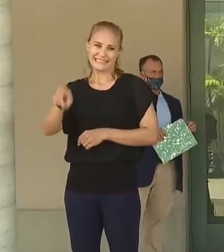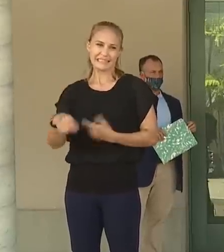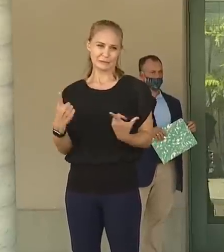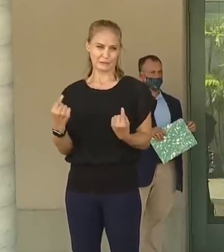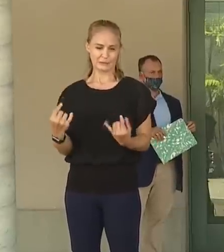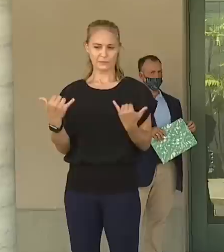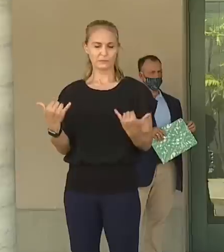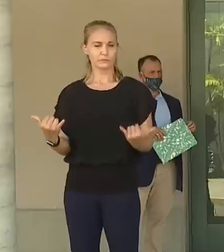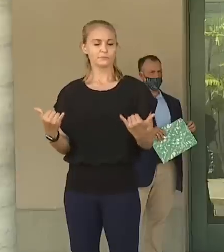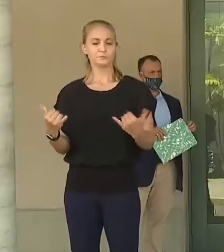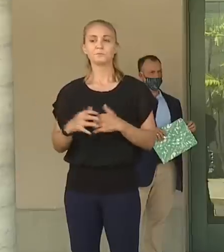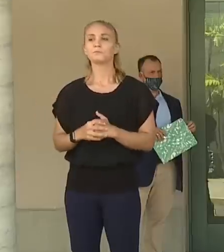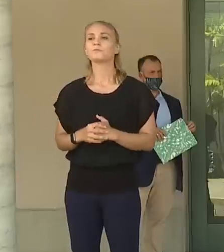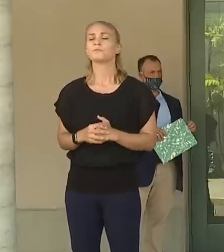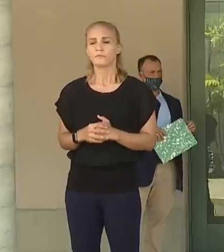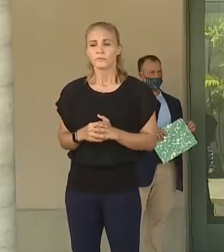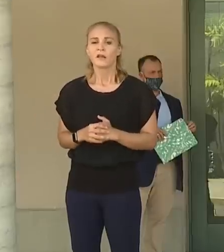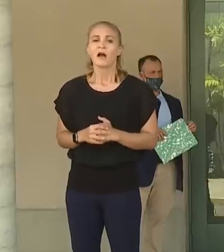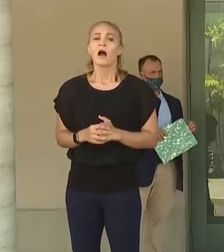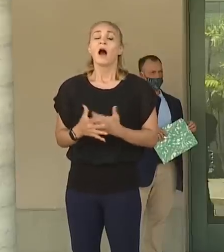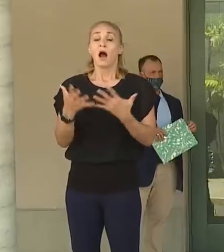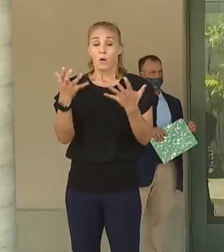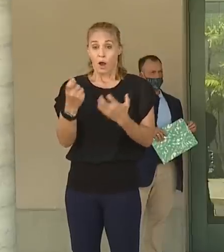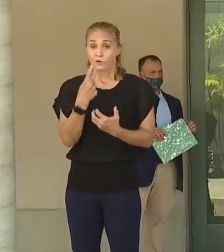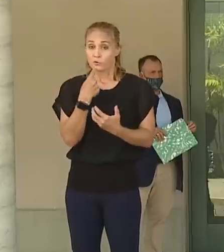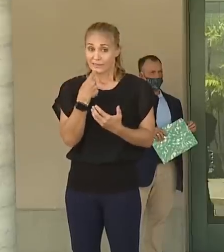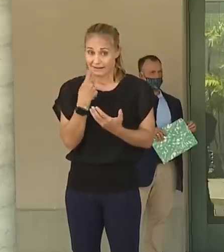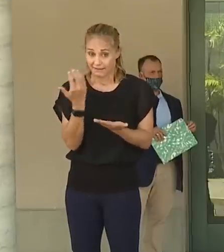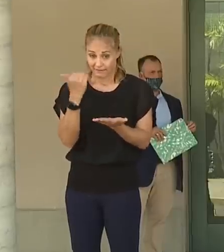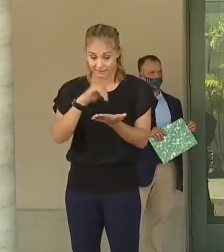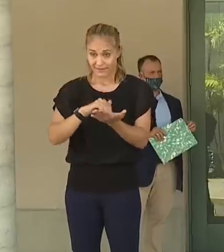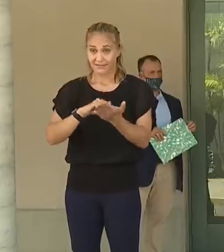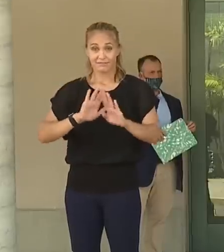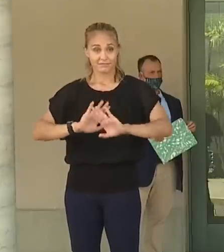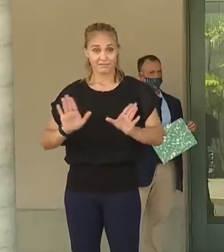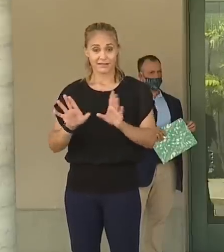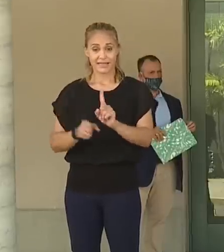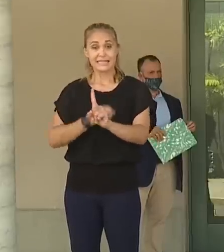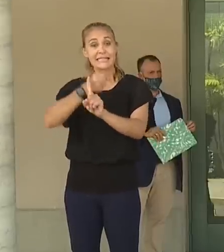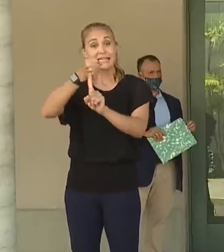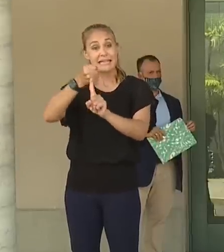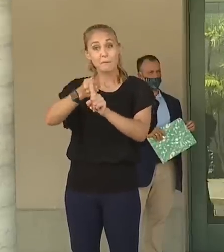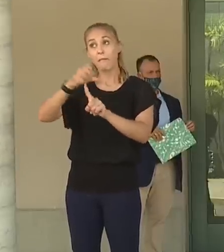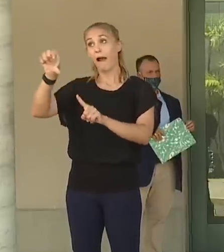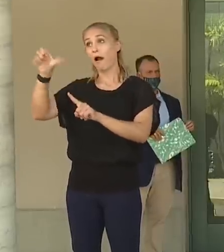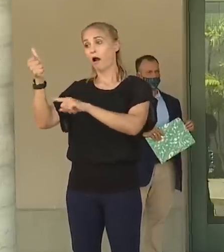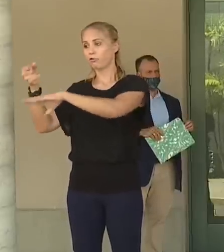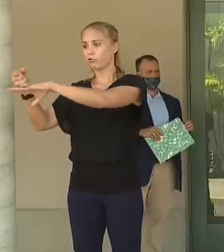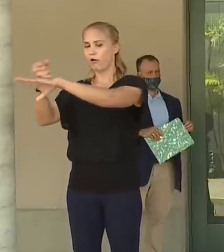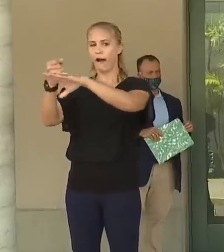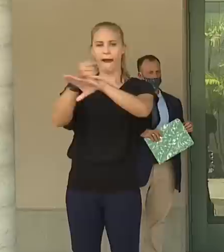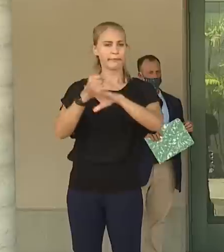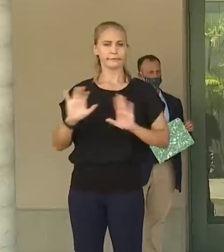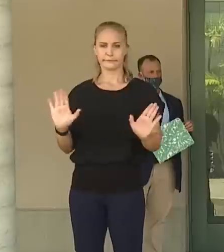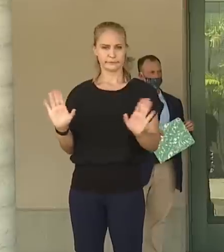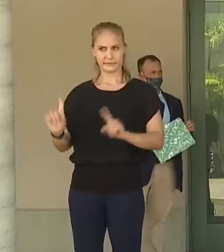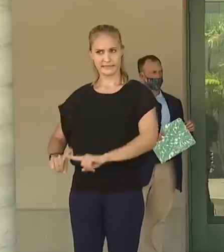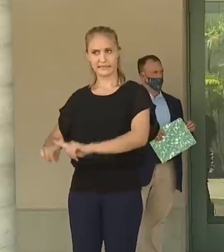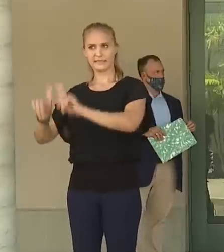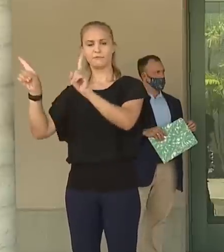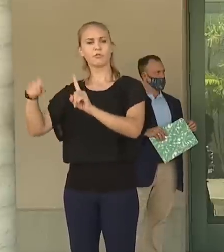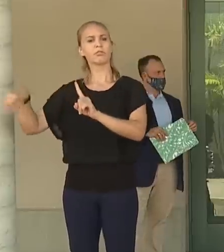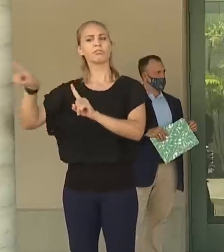I would want to reaffirm that this does not impact the neighbor islands. The neighbor islands